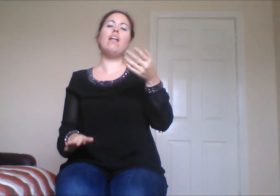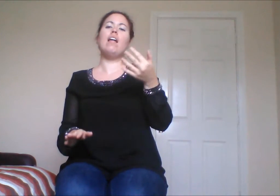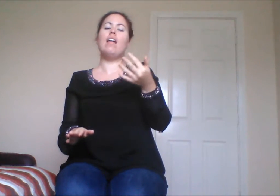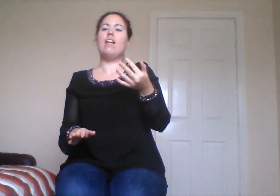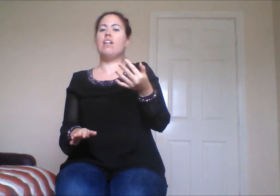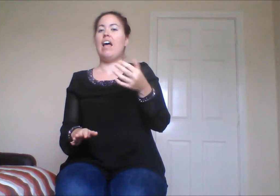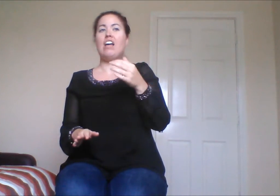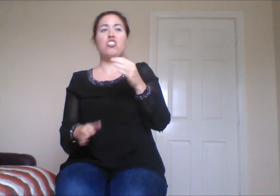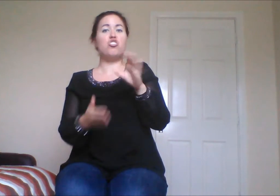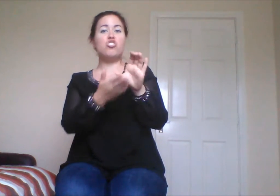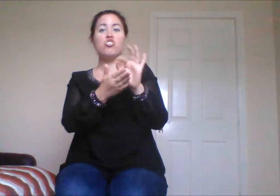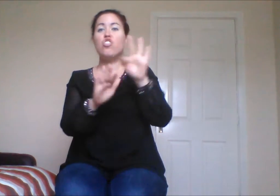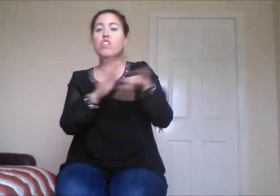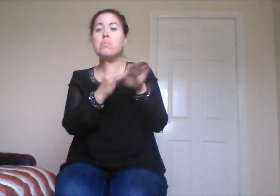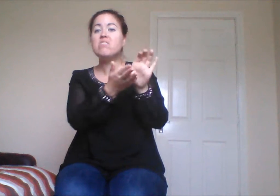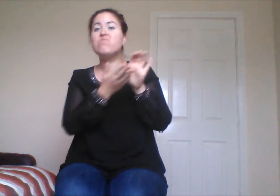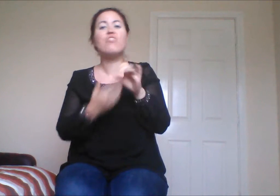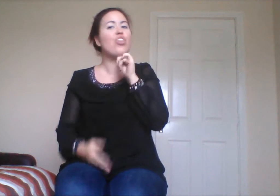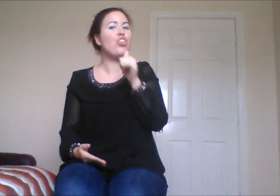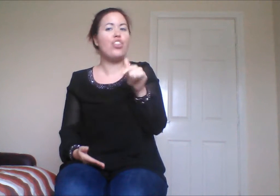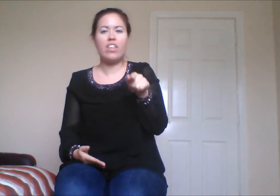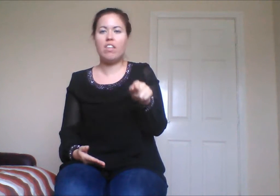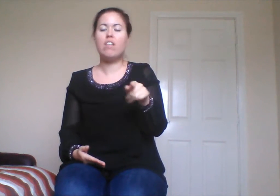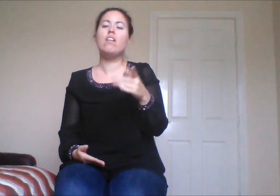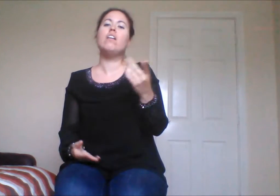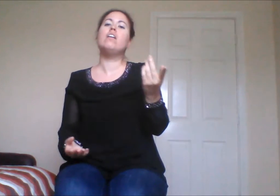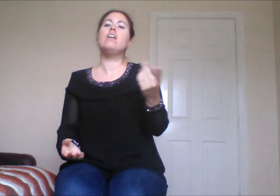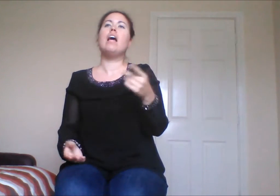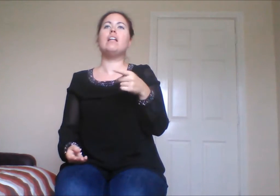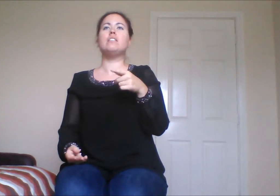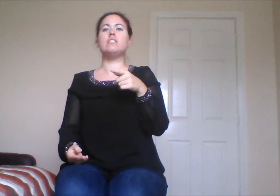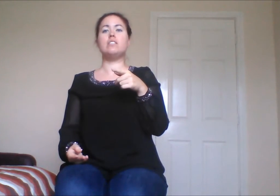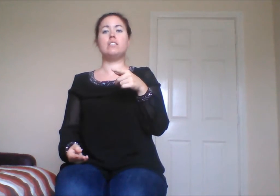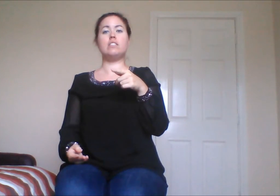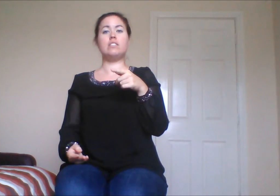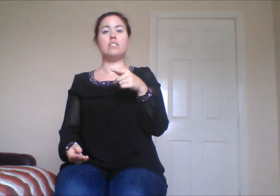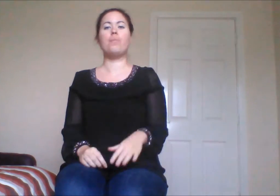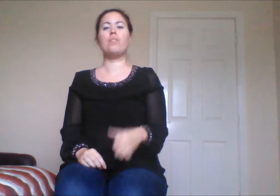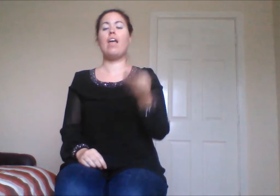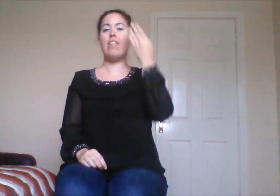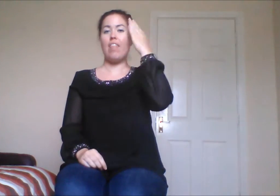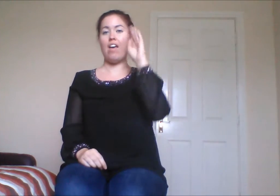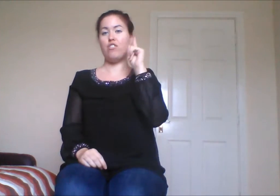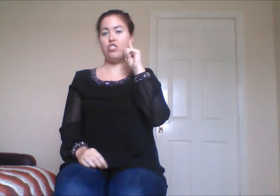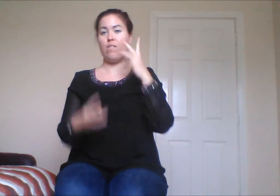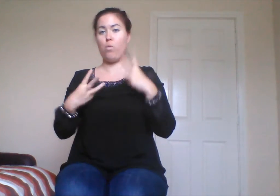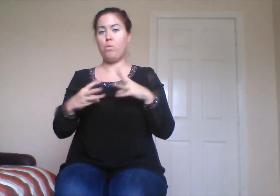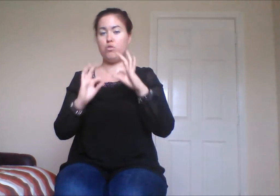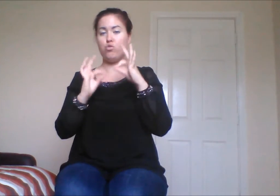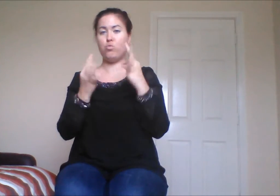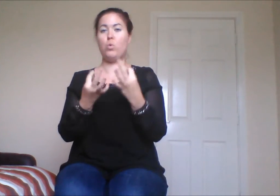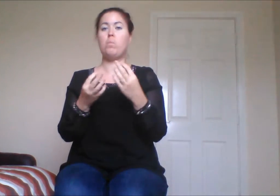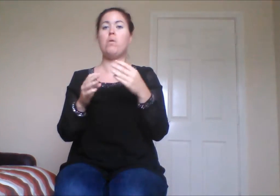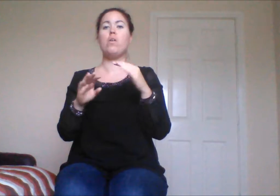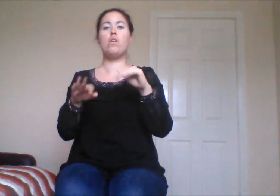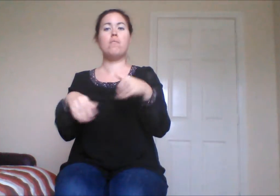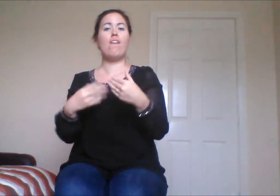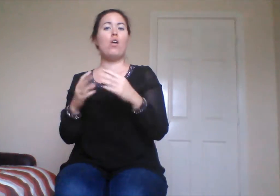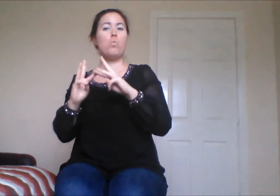this money to boost confidence in the Irish Deaf women. We provide workshops,